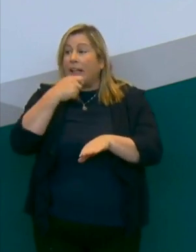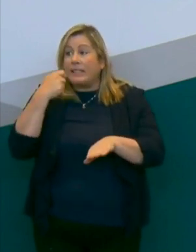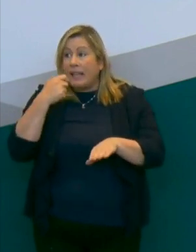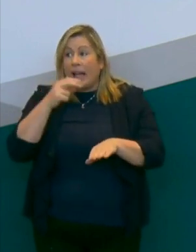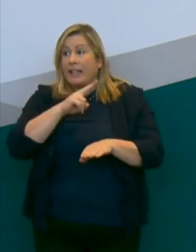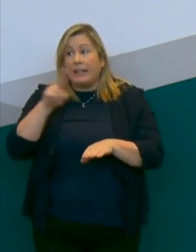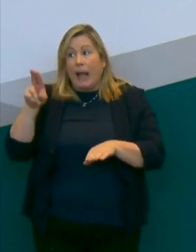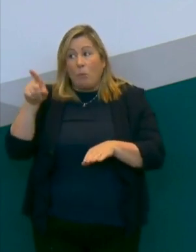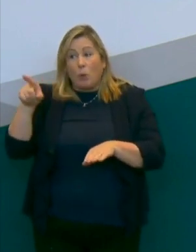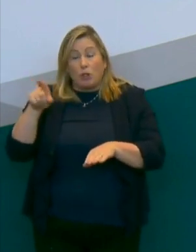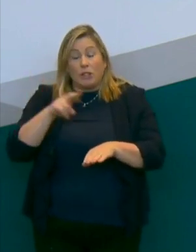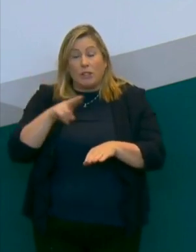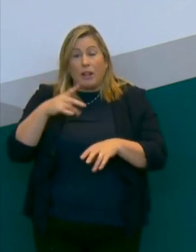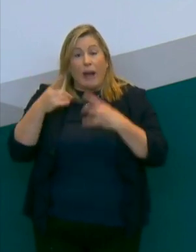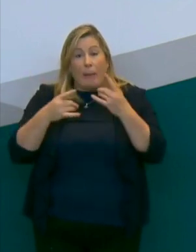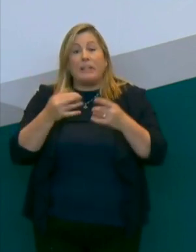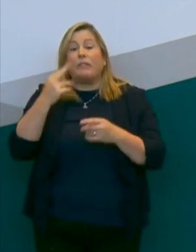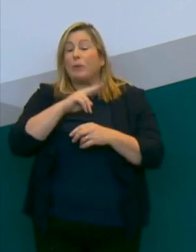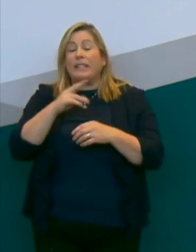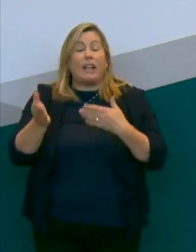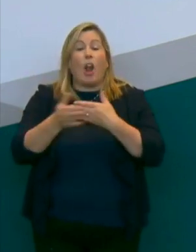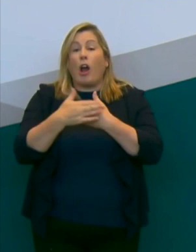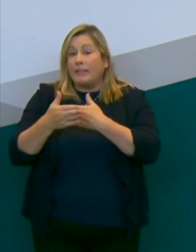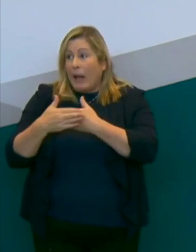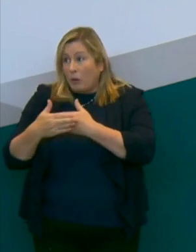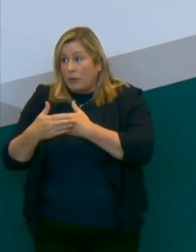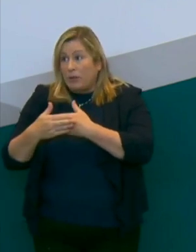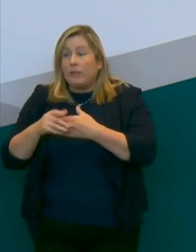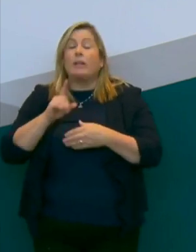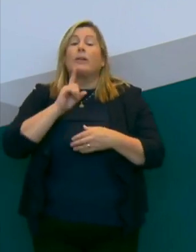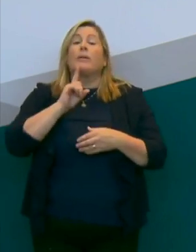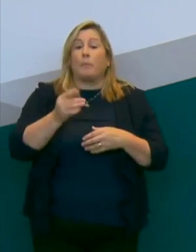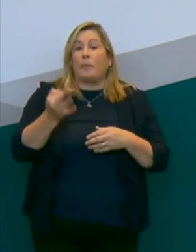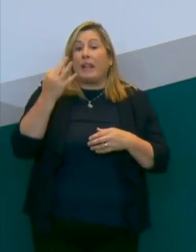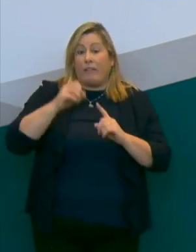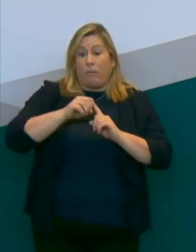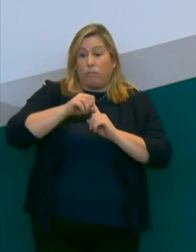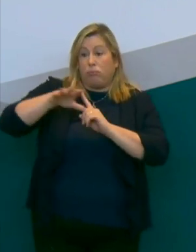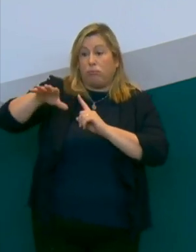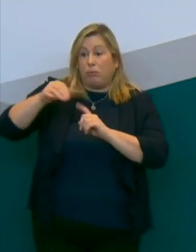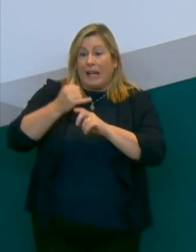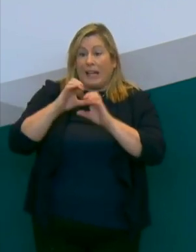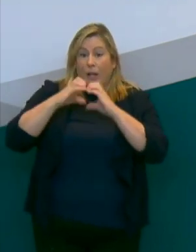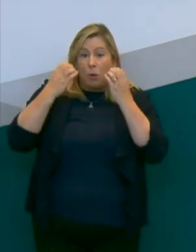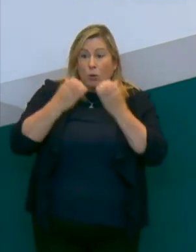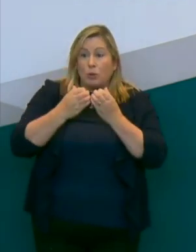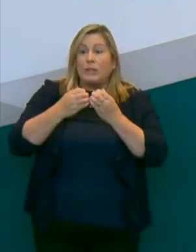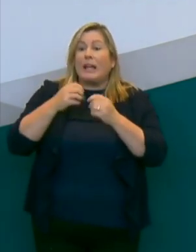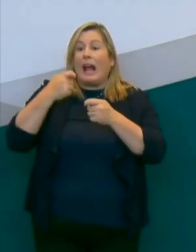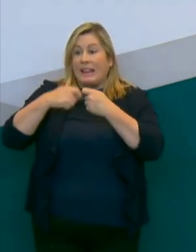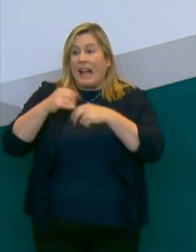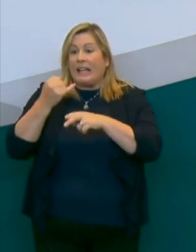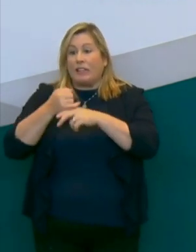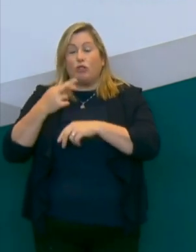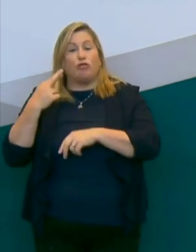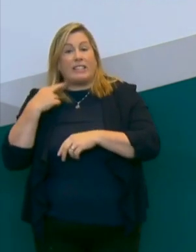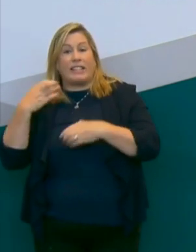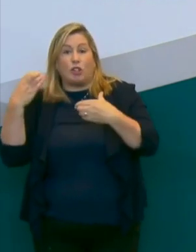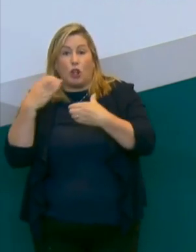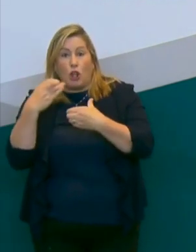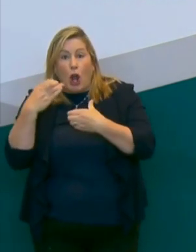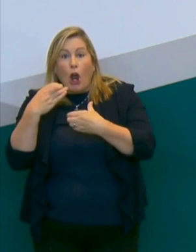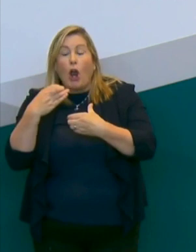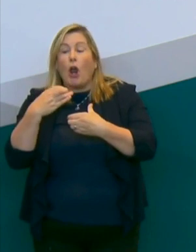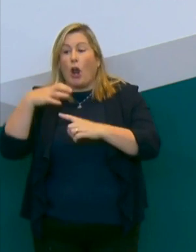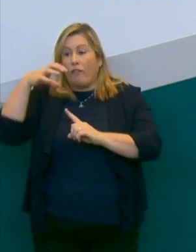wouldn't have been, so it may well have been. If it got out into the communities, it got into residential care facilities, we